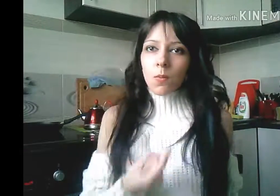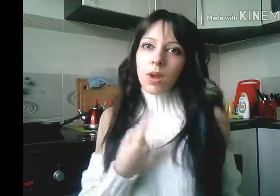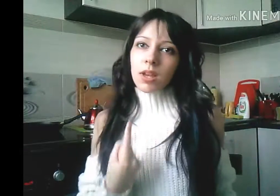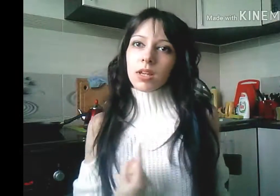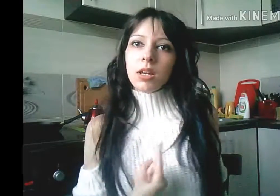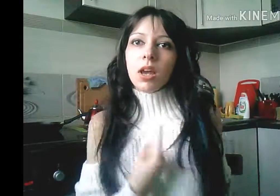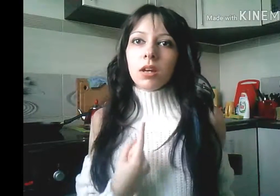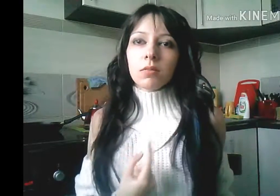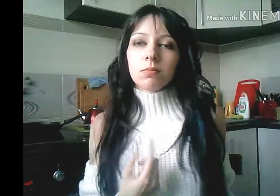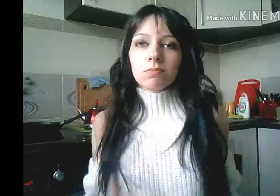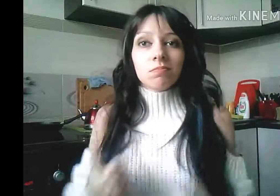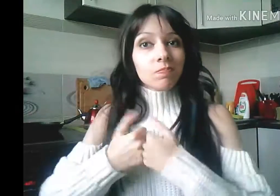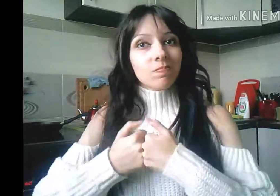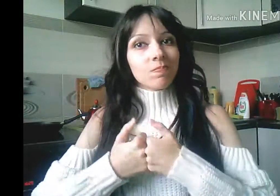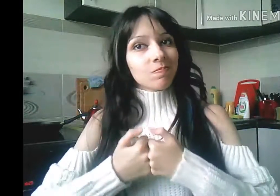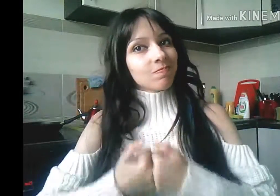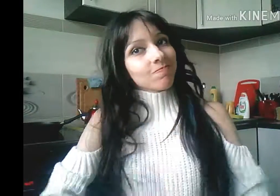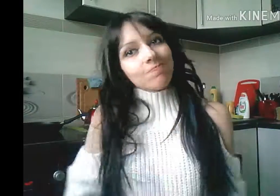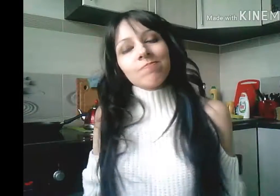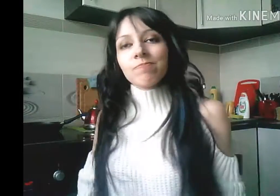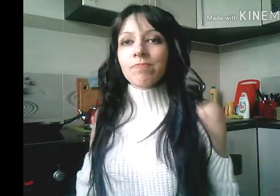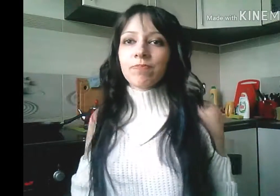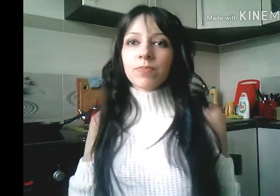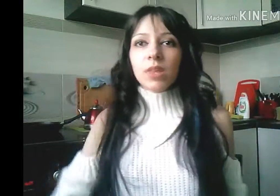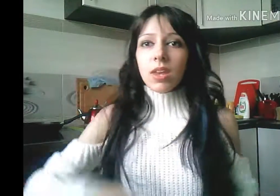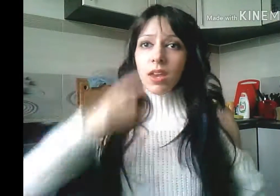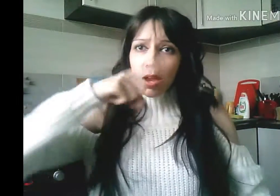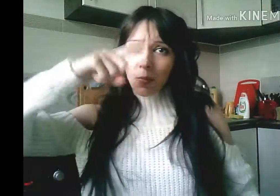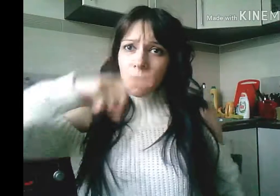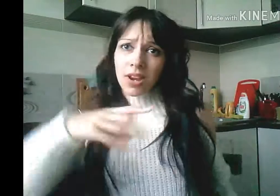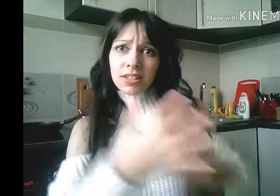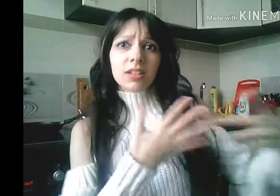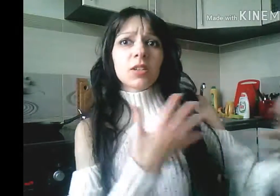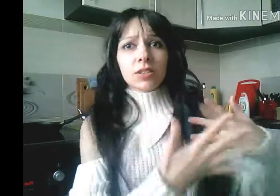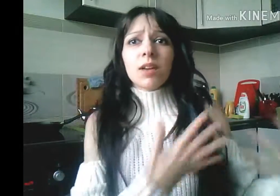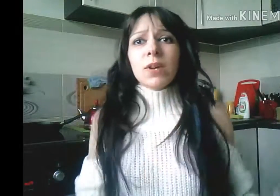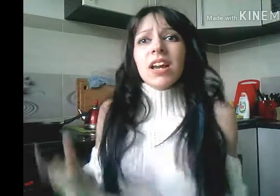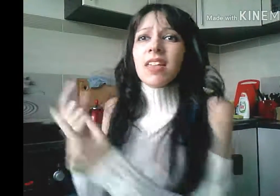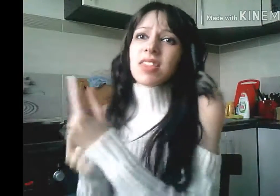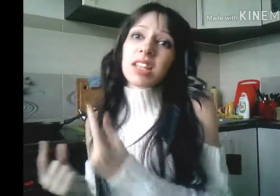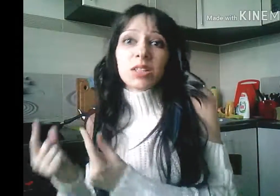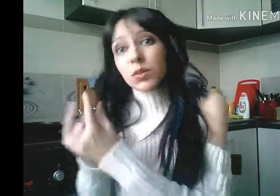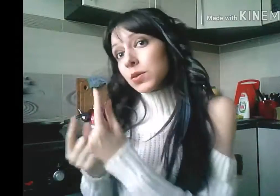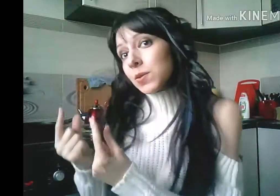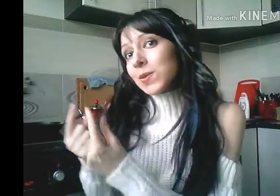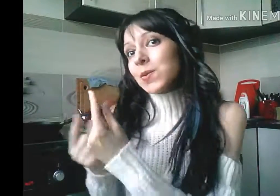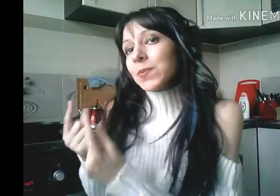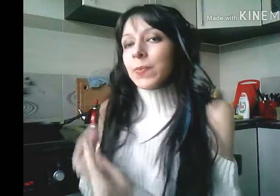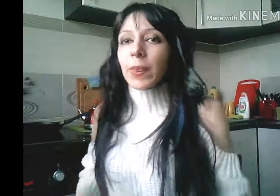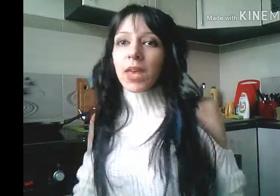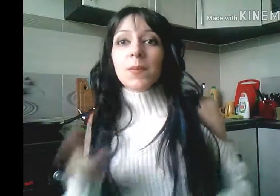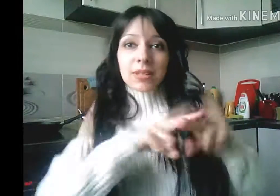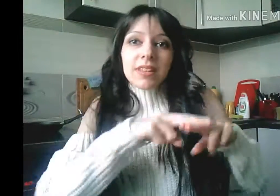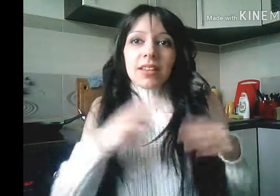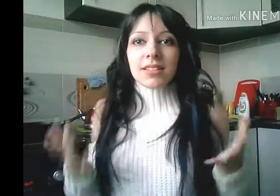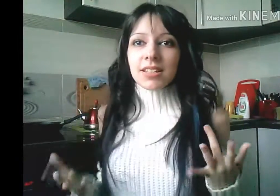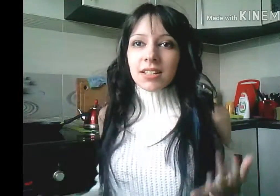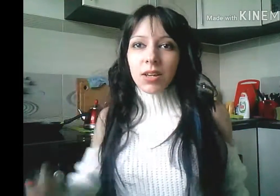on your way Babe I don't mind taking time, I got things to do Besides sit